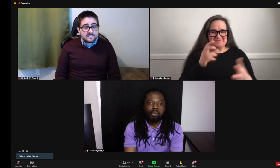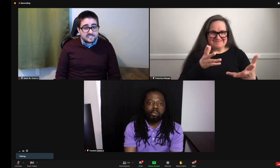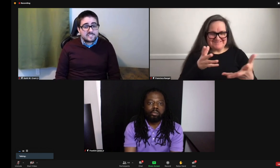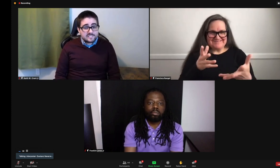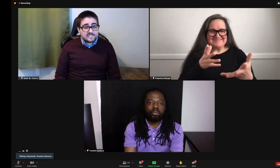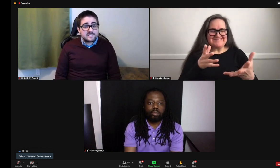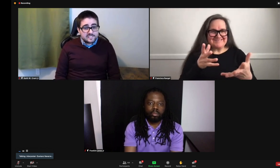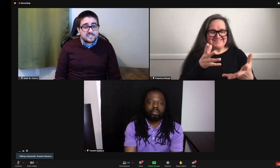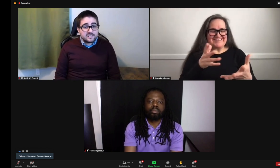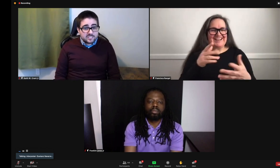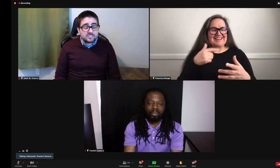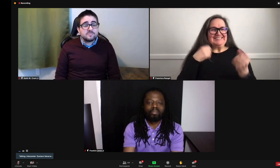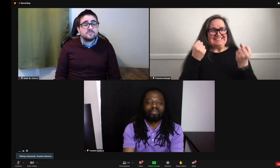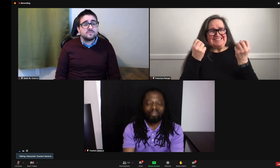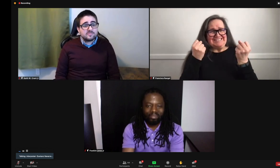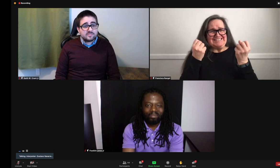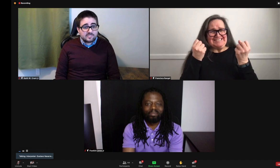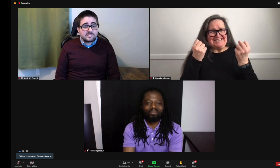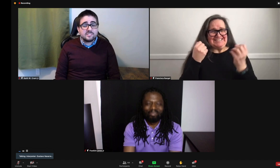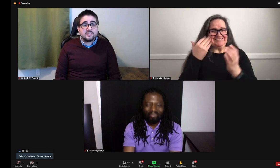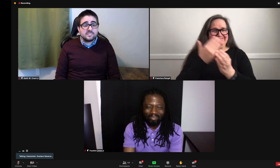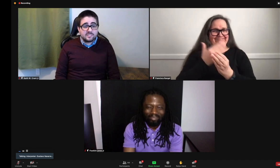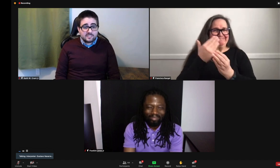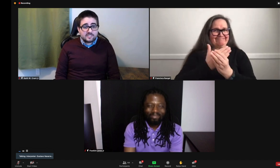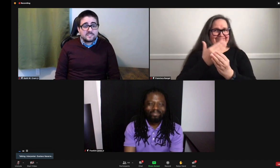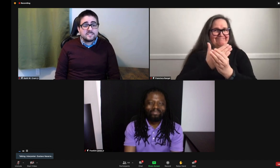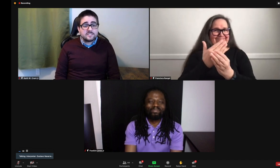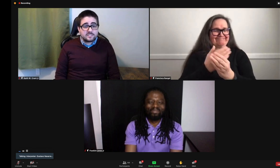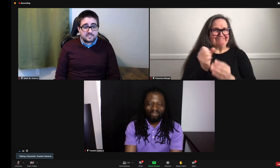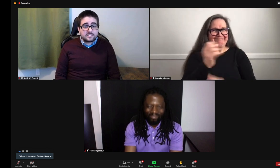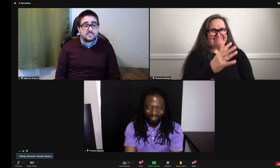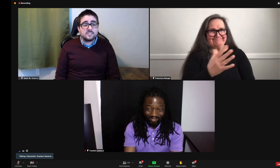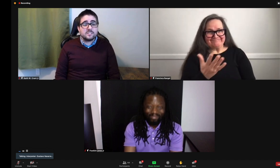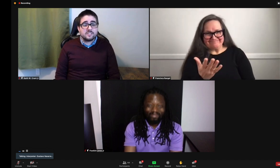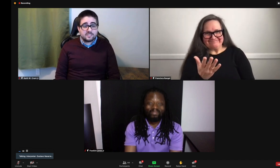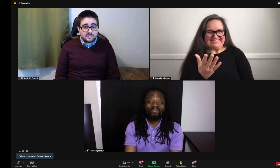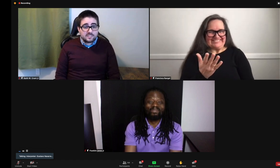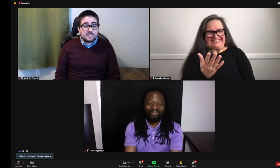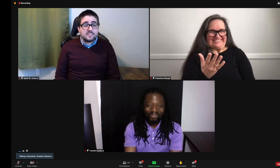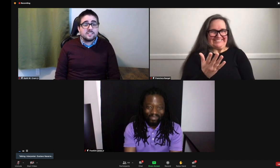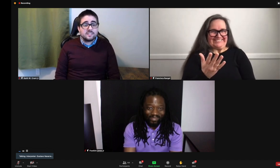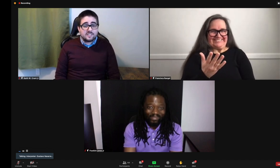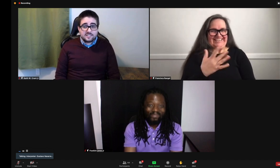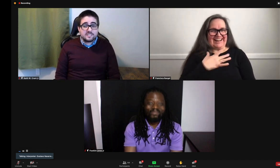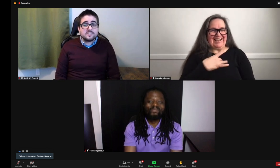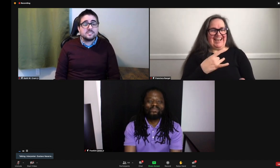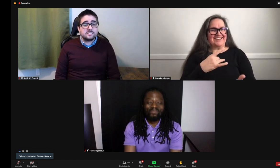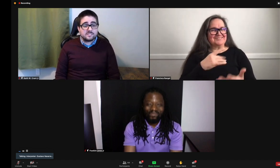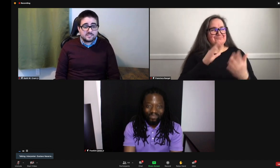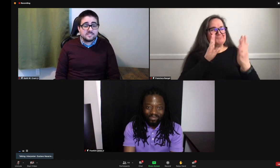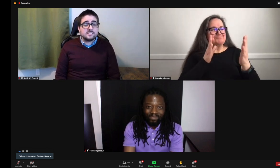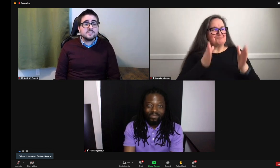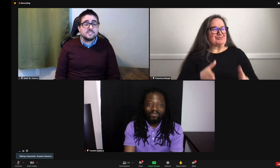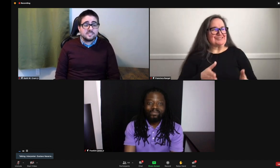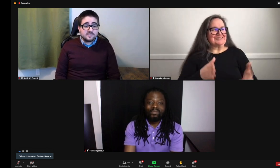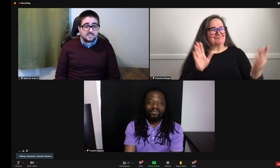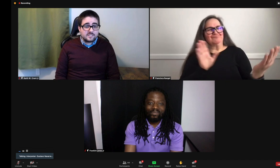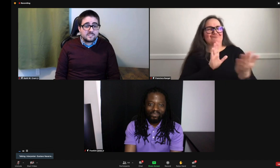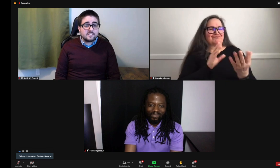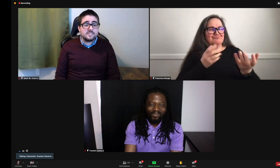Yes, again, just like Franklin, doing it via Zoom, it was a bit of a challenge and it felt a little bit unnatural. And sending